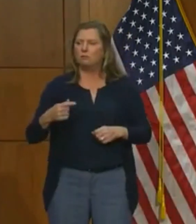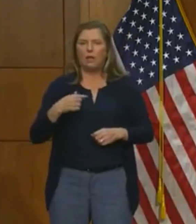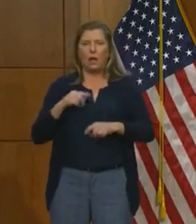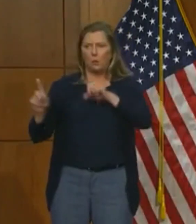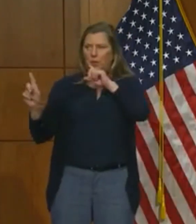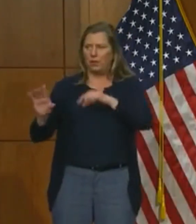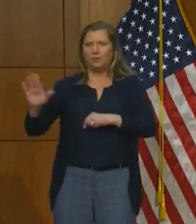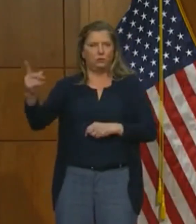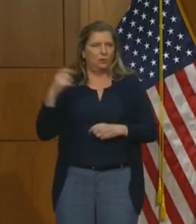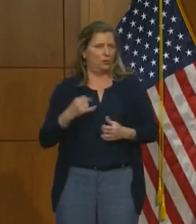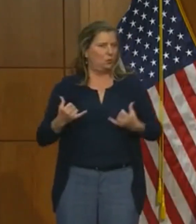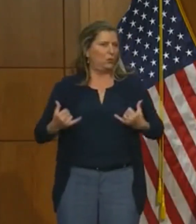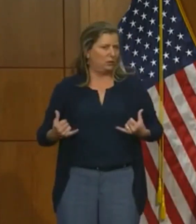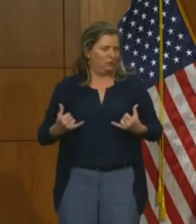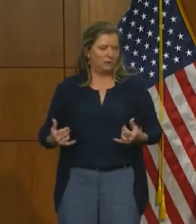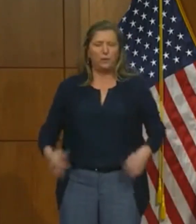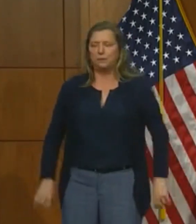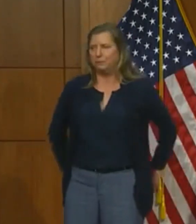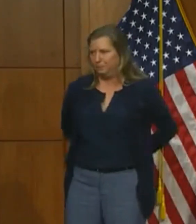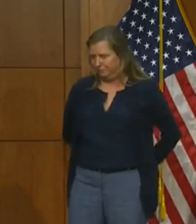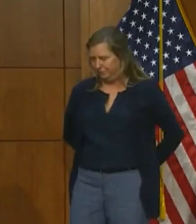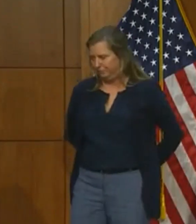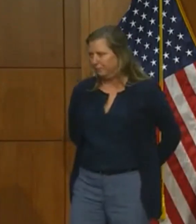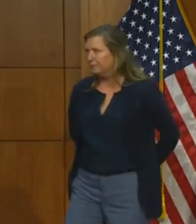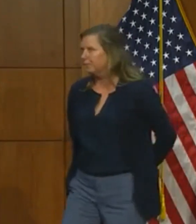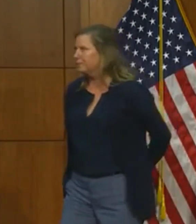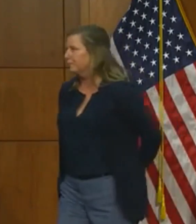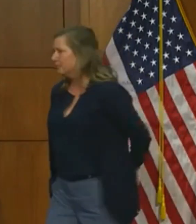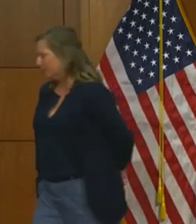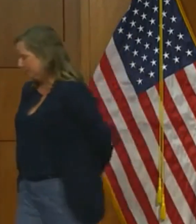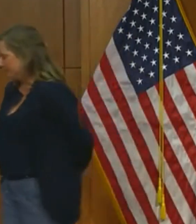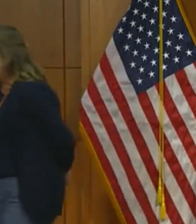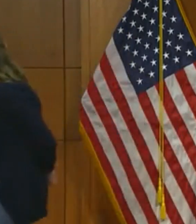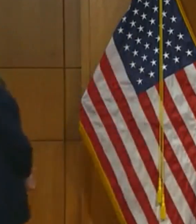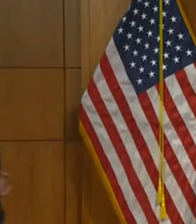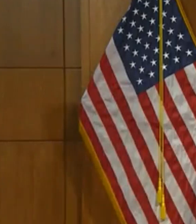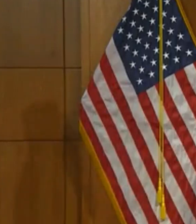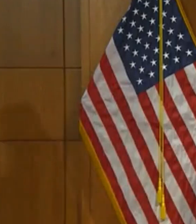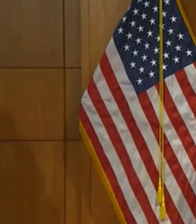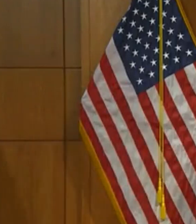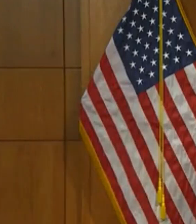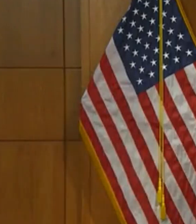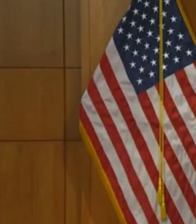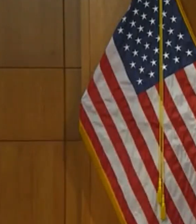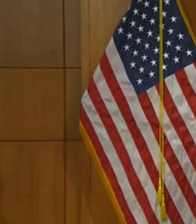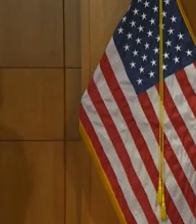take their calls or questions. Yeah, first up is Alan Suderman with the Associated Press.